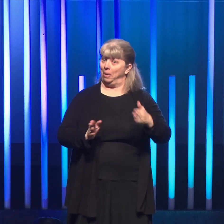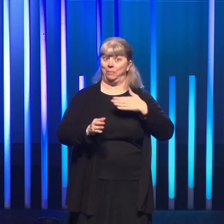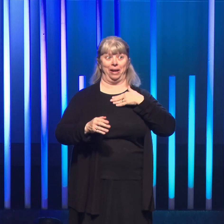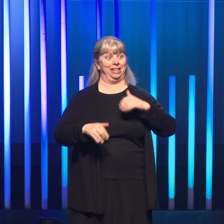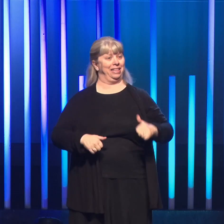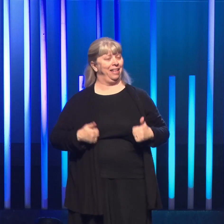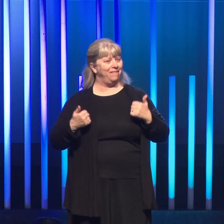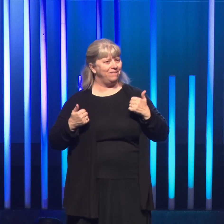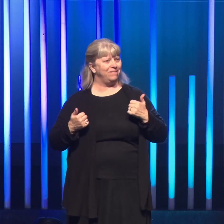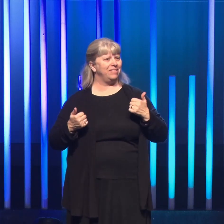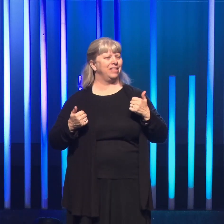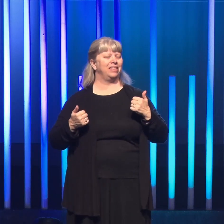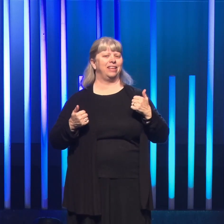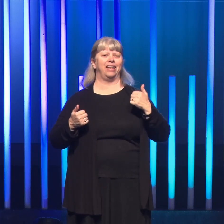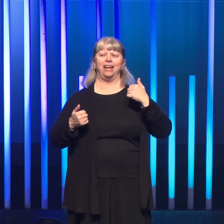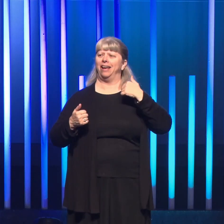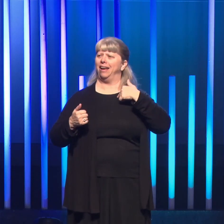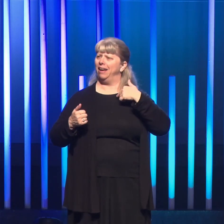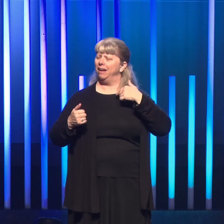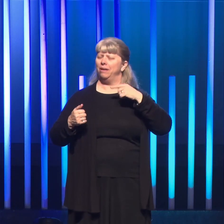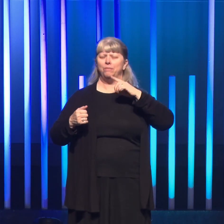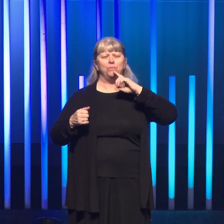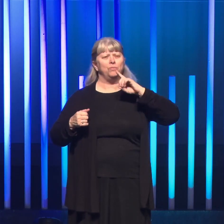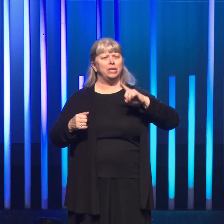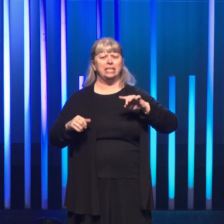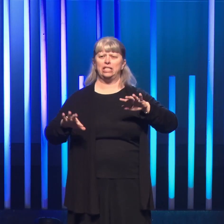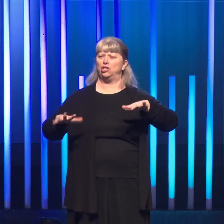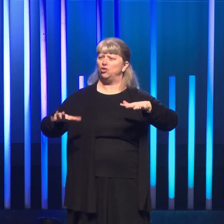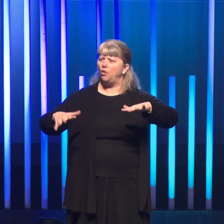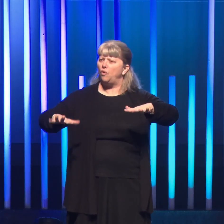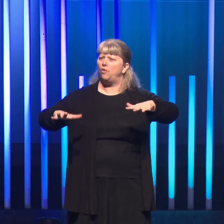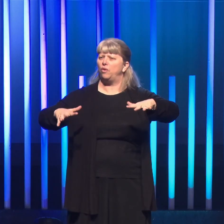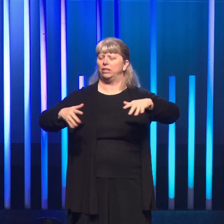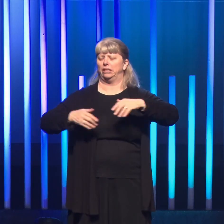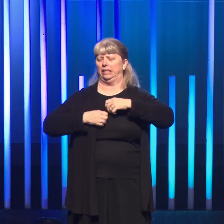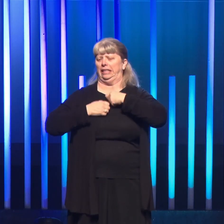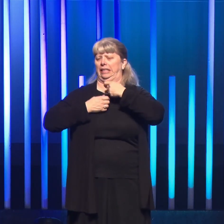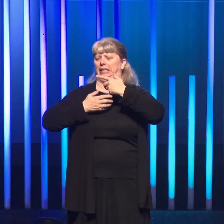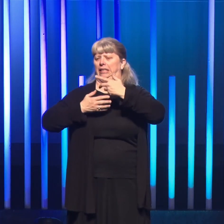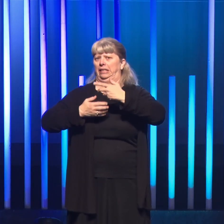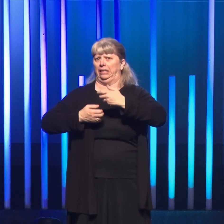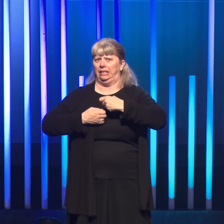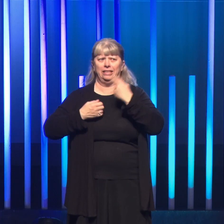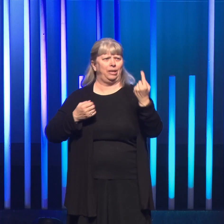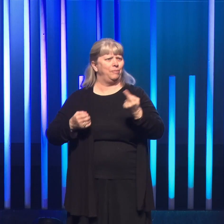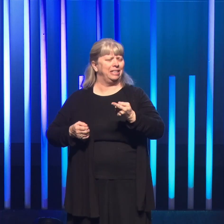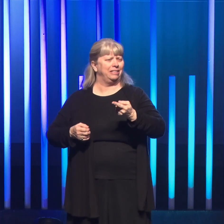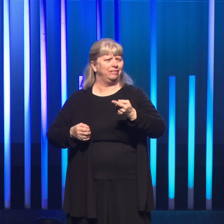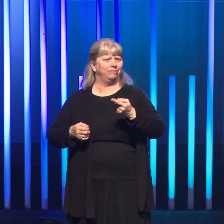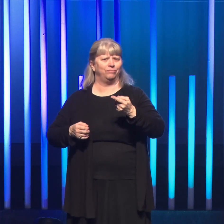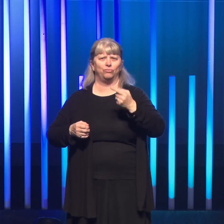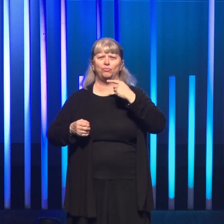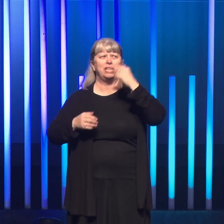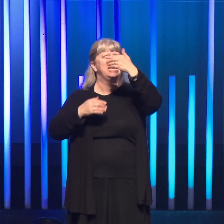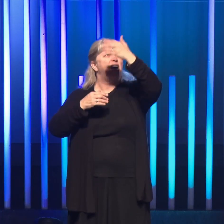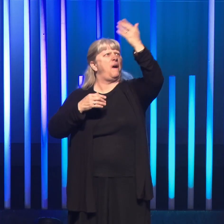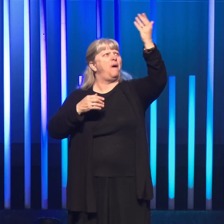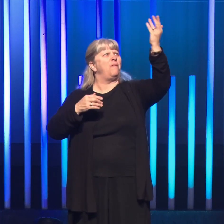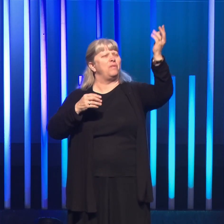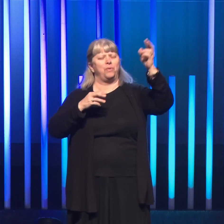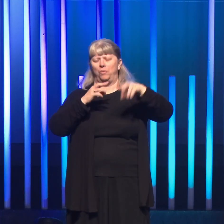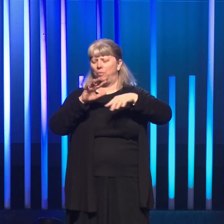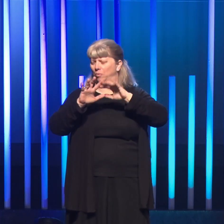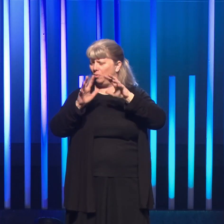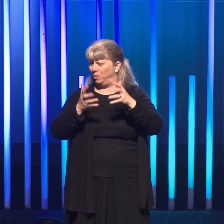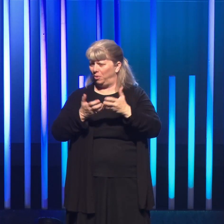where I am extremely nervous to share anything mystical or otherworldly